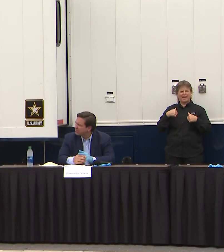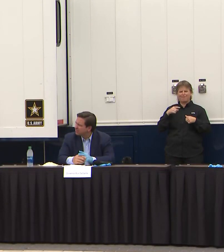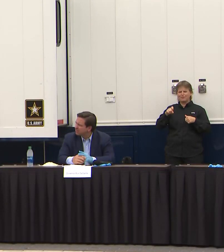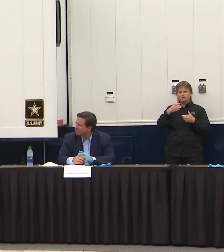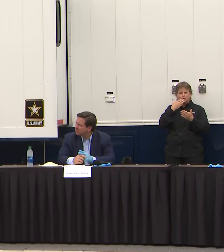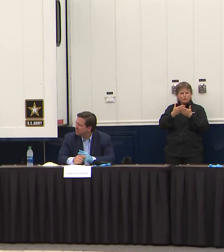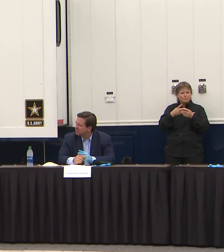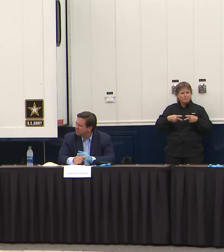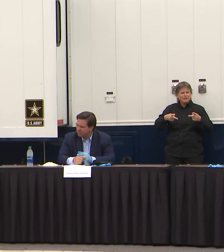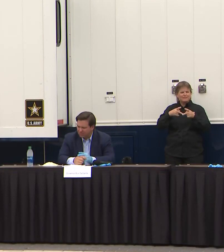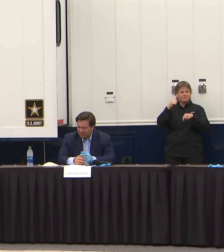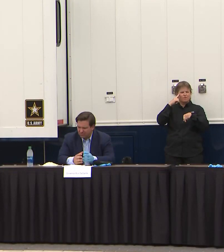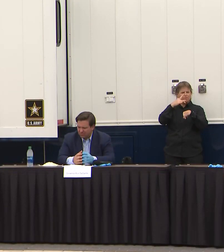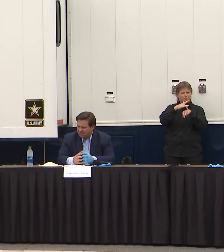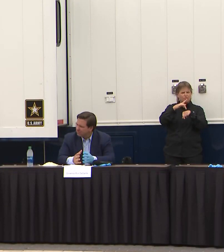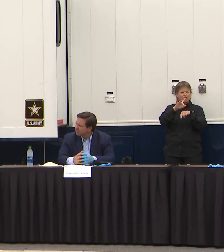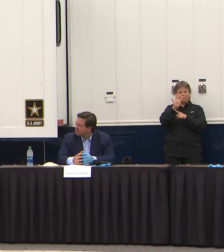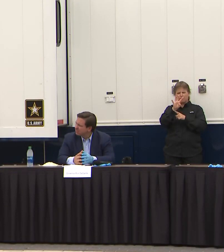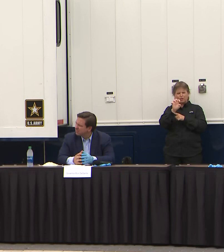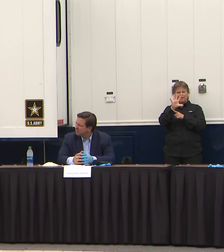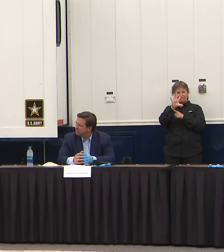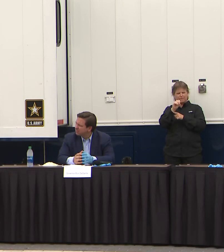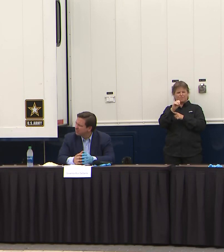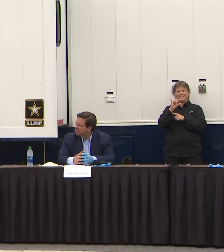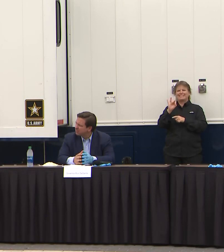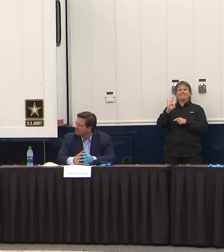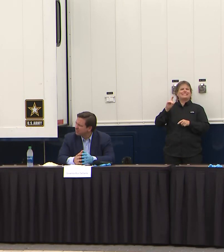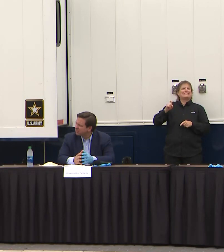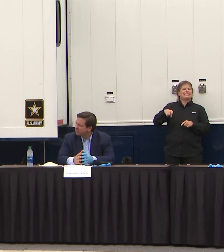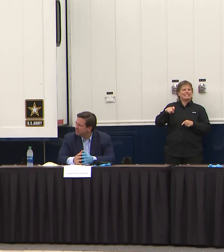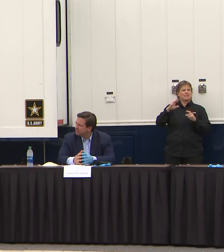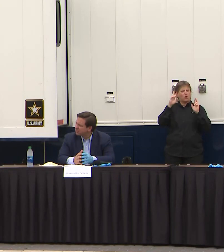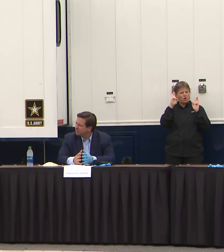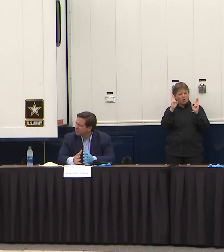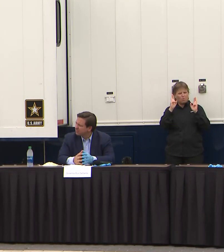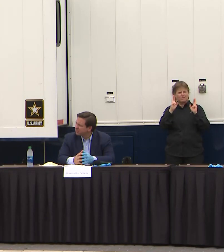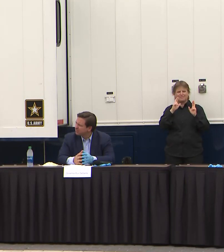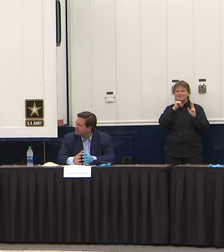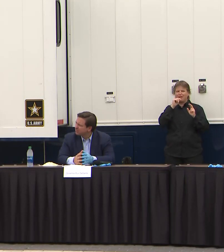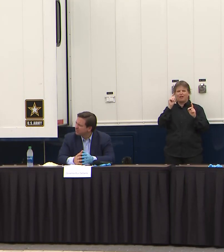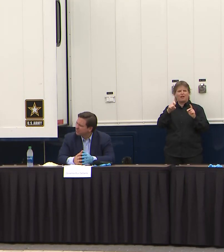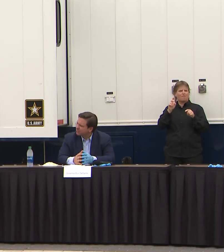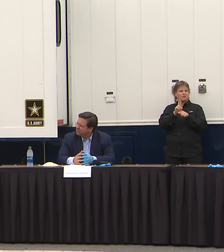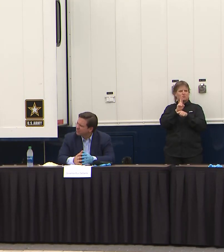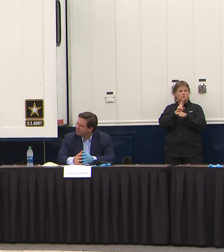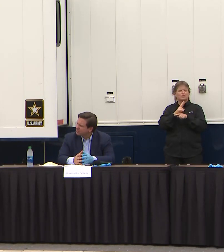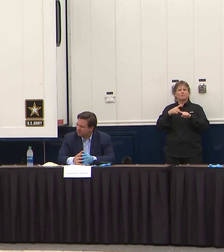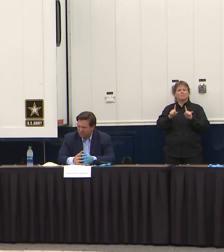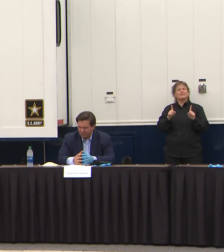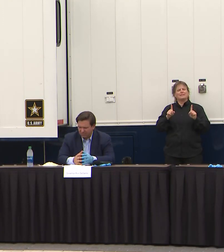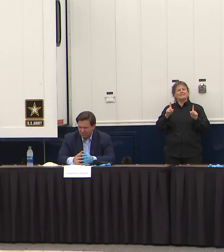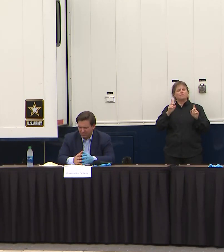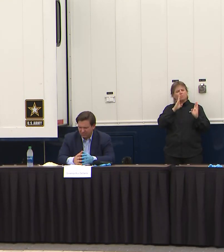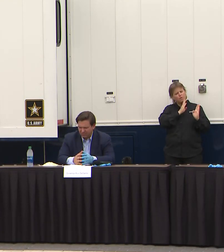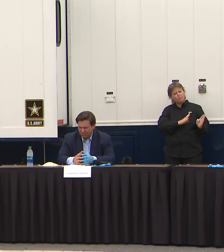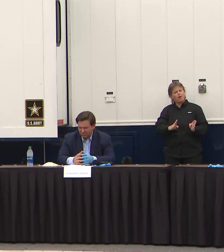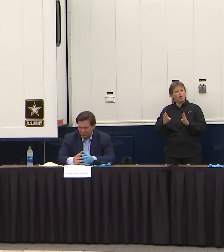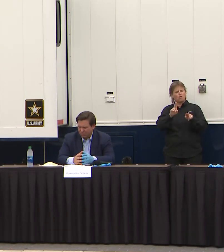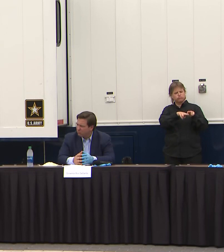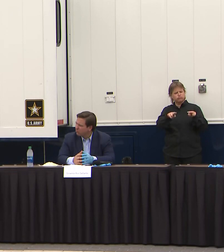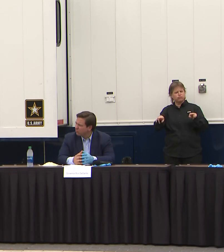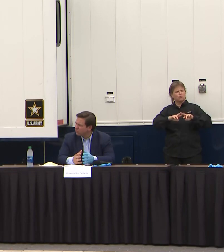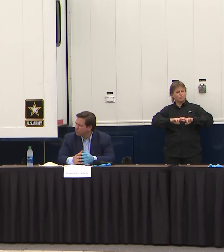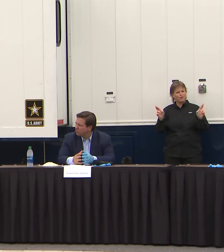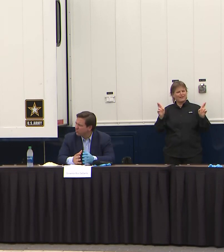just in case that we do need need it it will be here for our residents and again I can't stress enough my